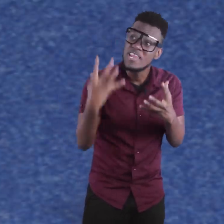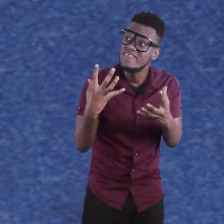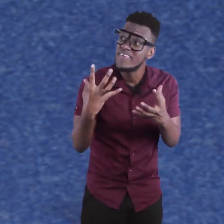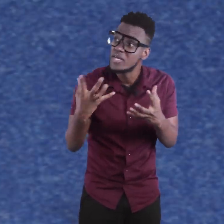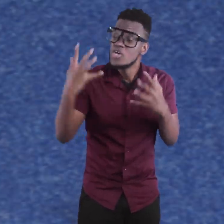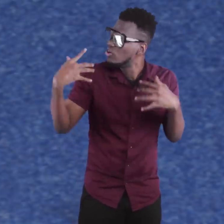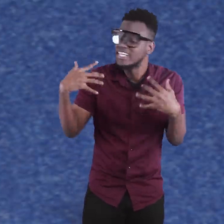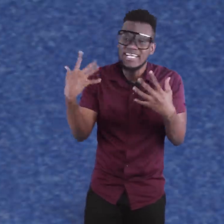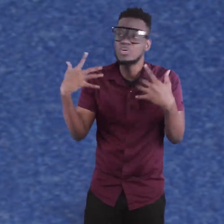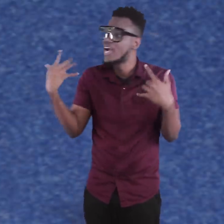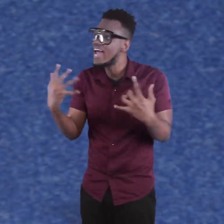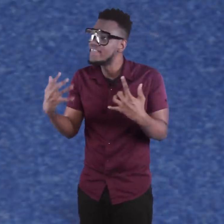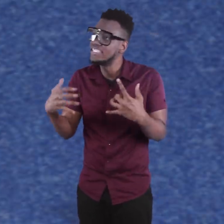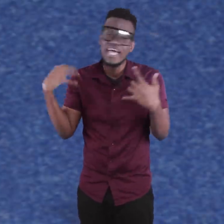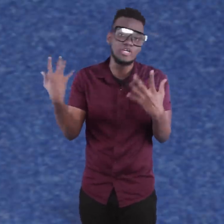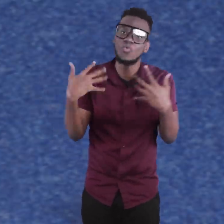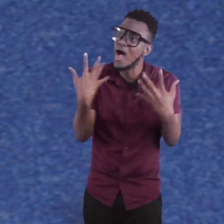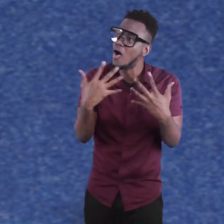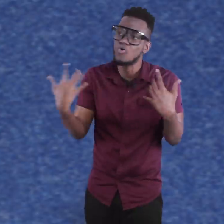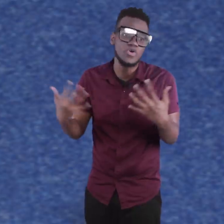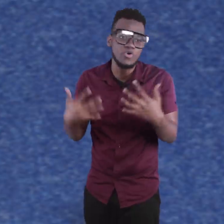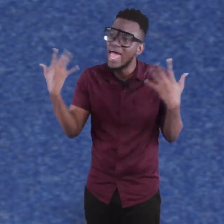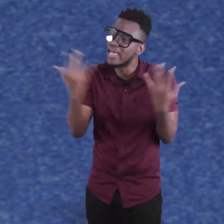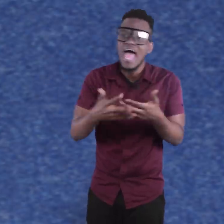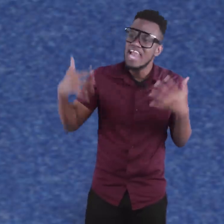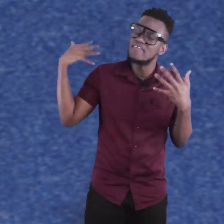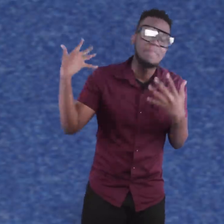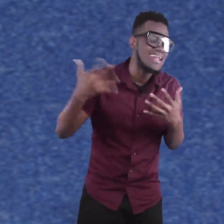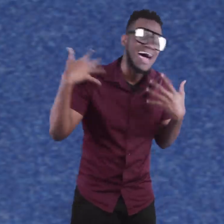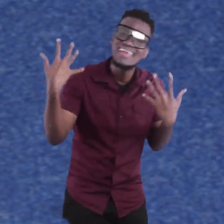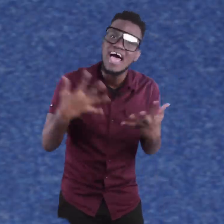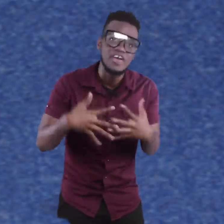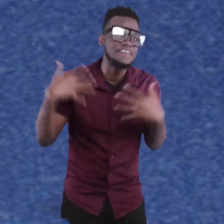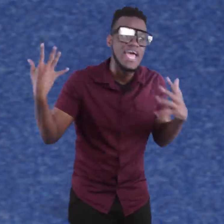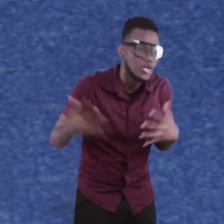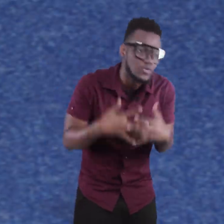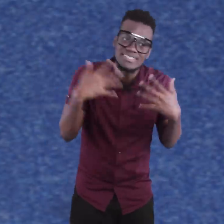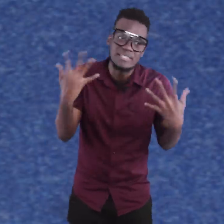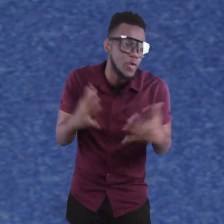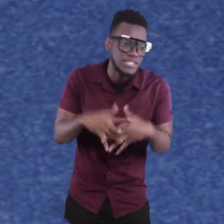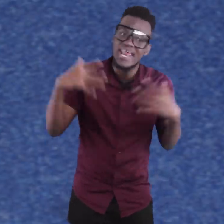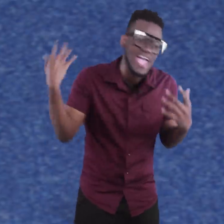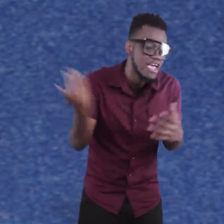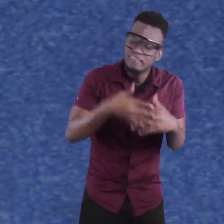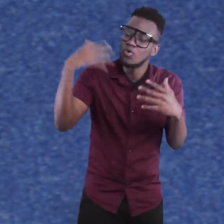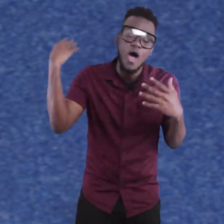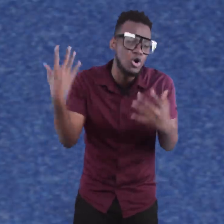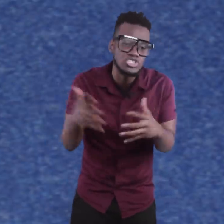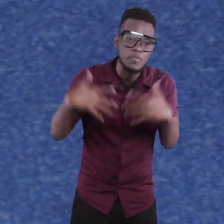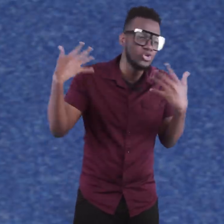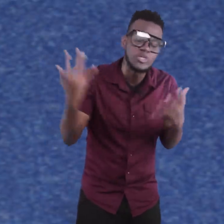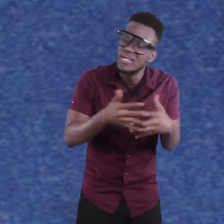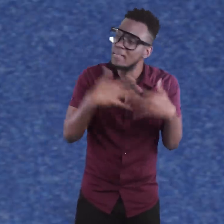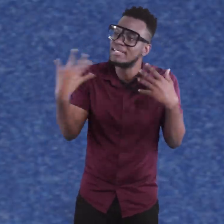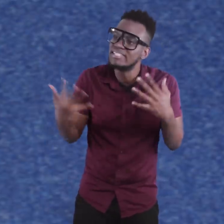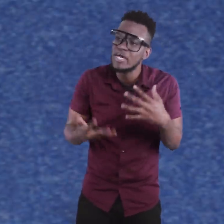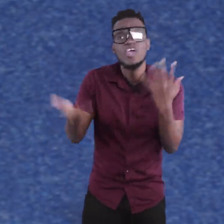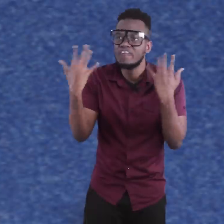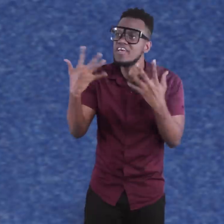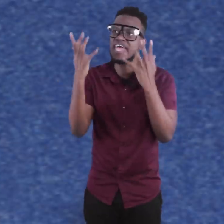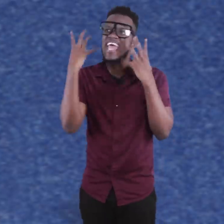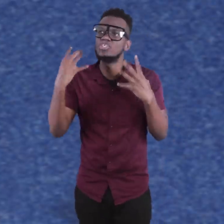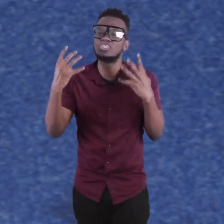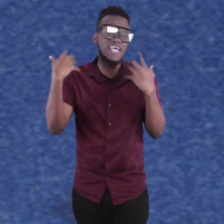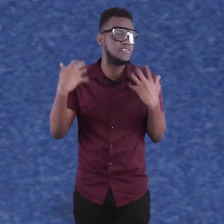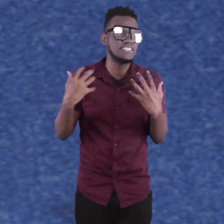legit believe it. You just get a certain confidence like you just want to go around you know like. And if your mother and now you feel like you just want to step out and if she want to cuss you both do to play them and sing